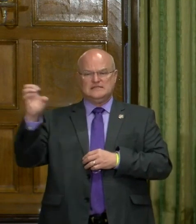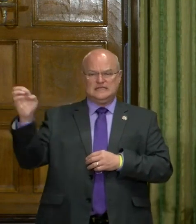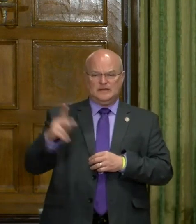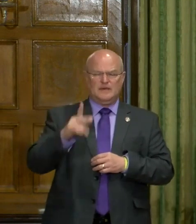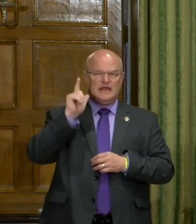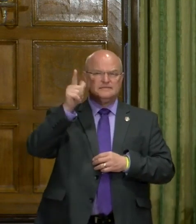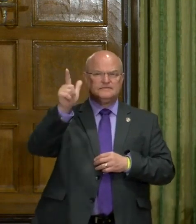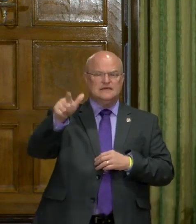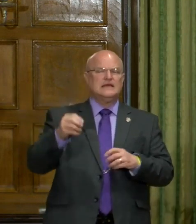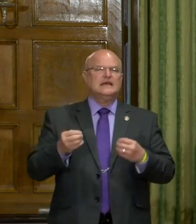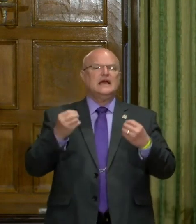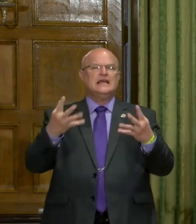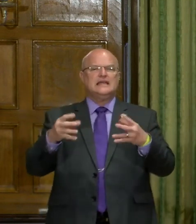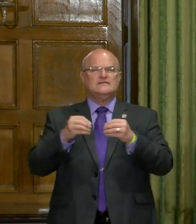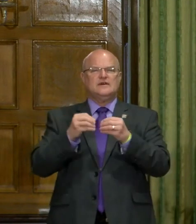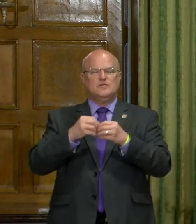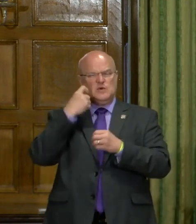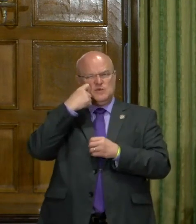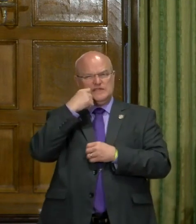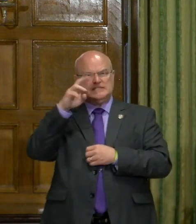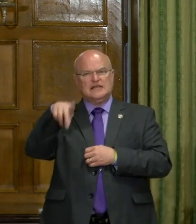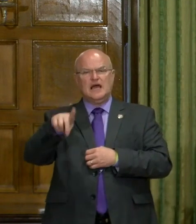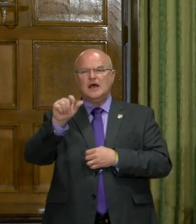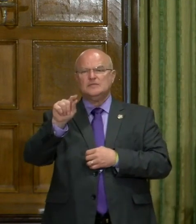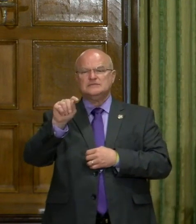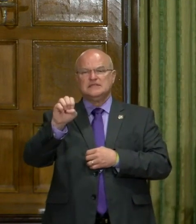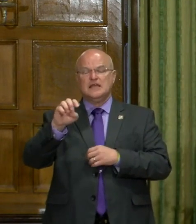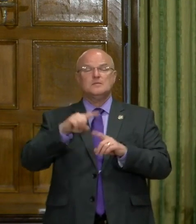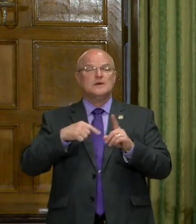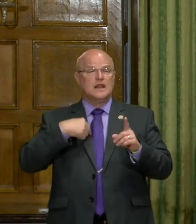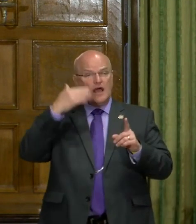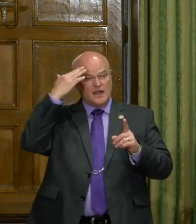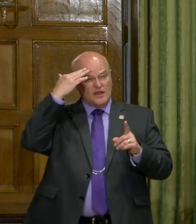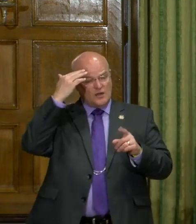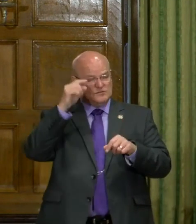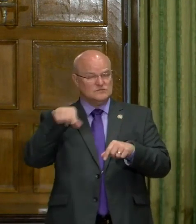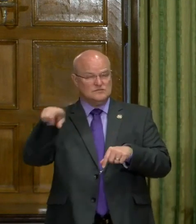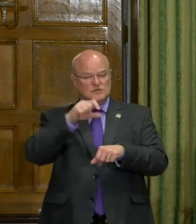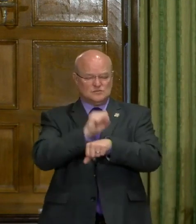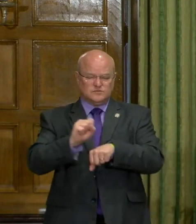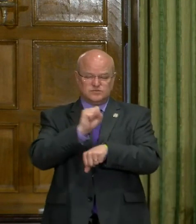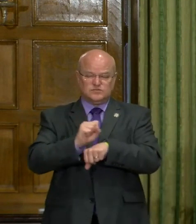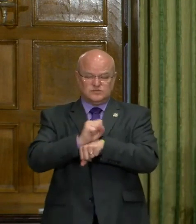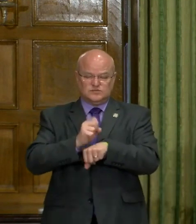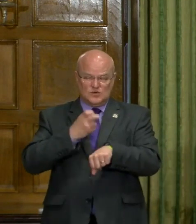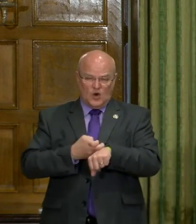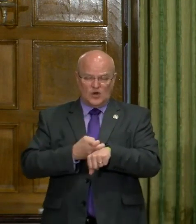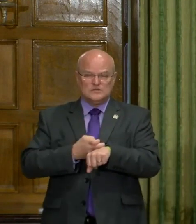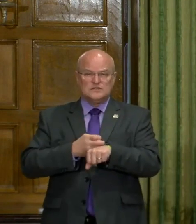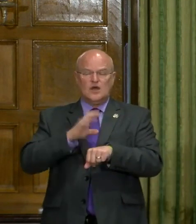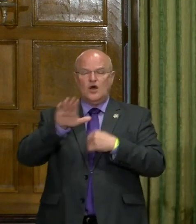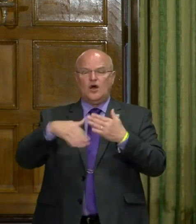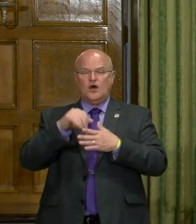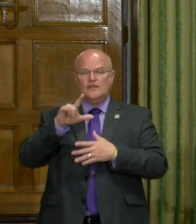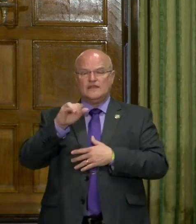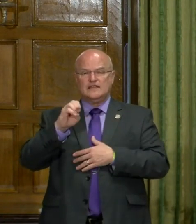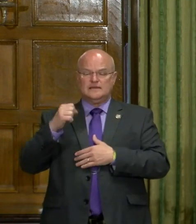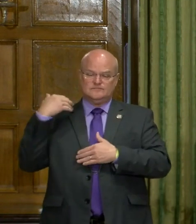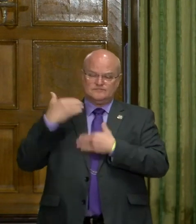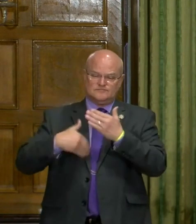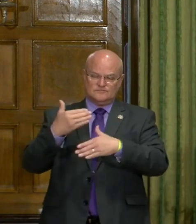back sometime and give a more recent update. Uh, but I know they're working very hard to make sure all those claims are processed.